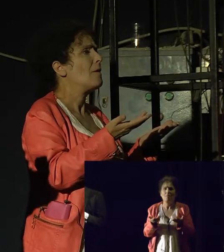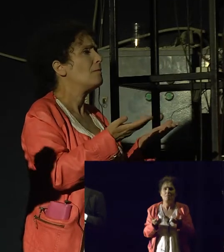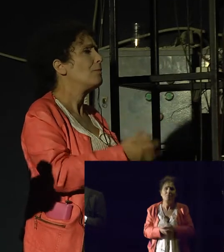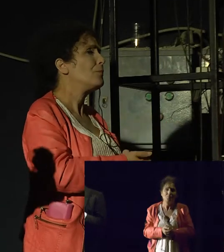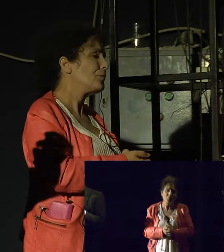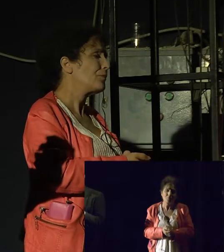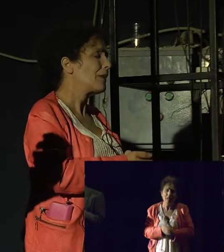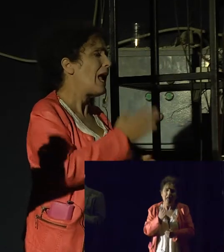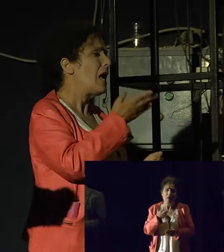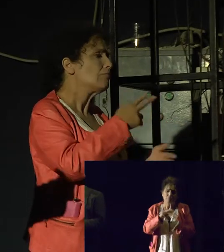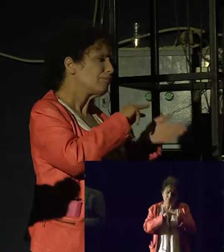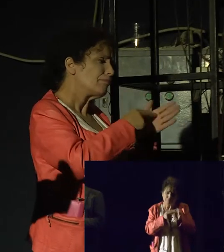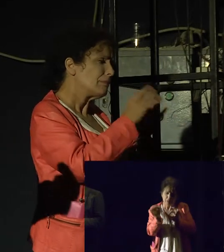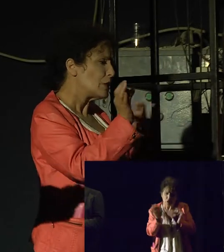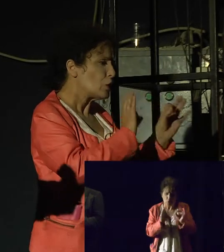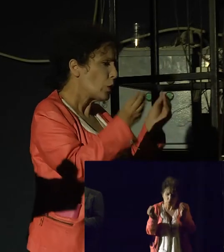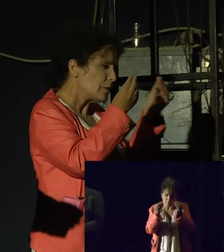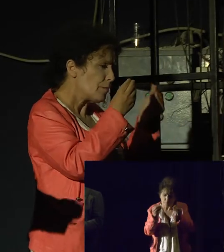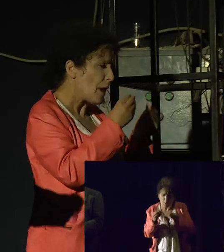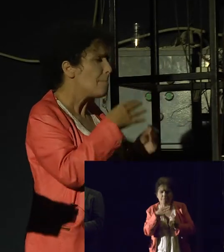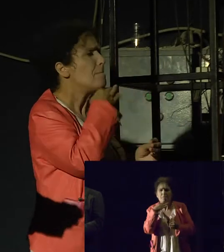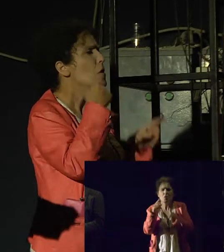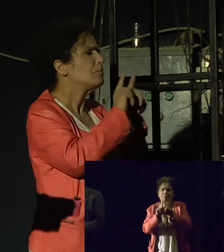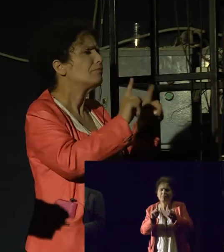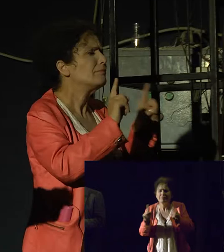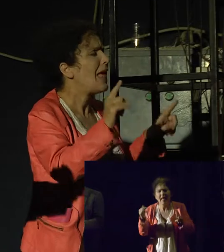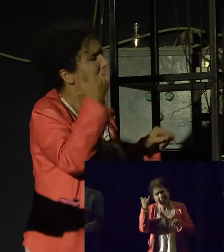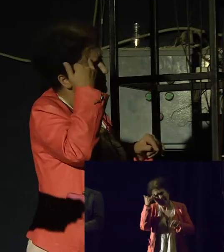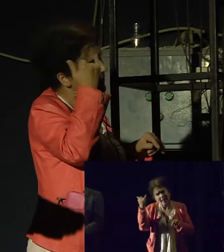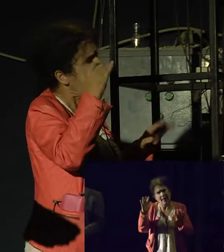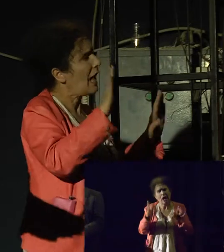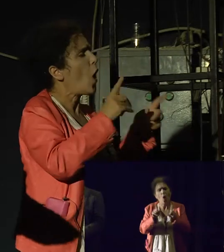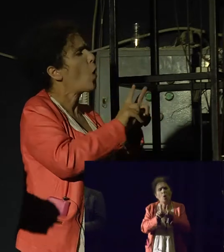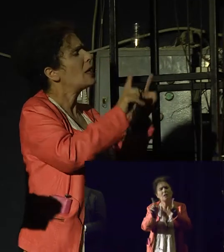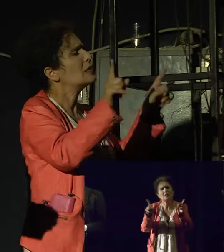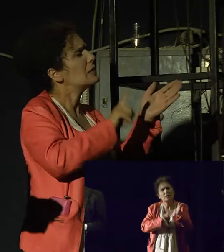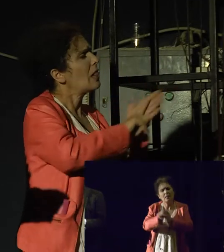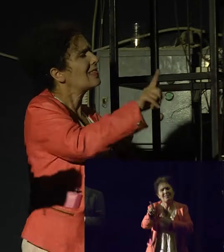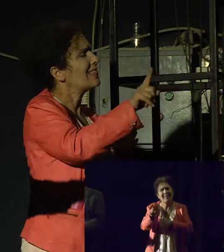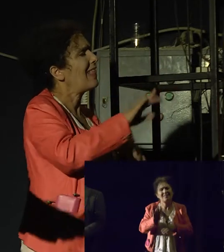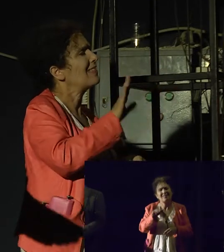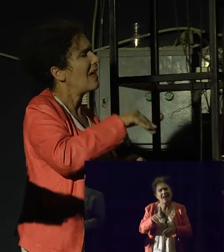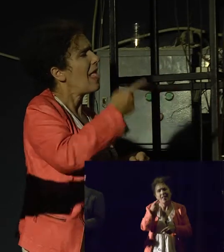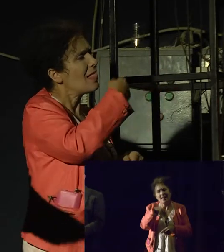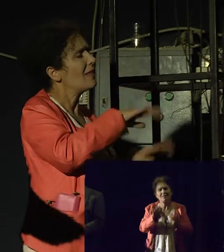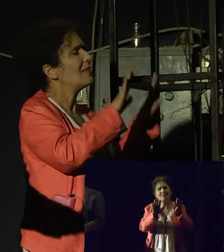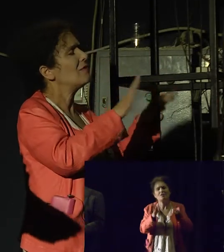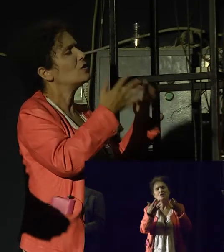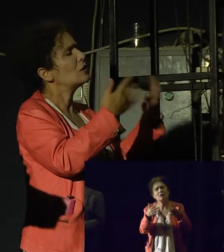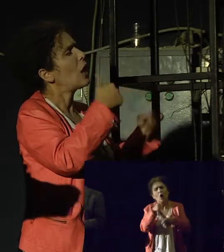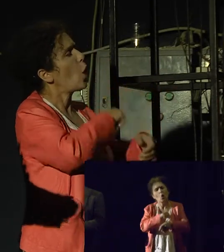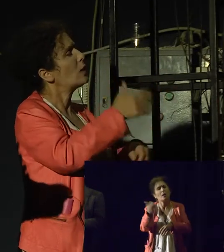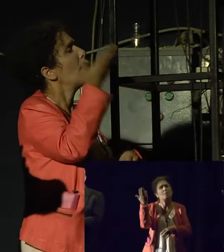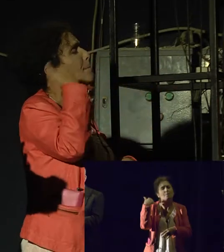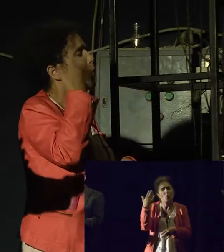as a result of the losses that they had incurred in 1990s with the Cairo Program of